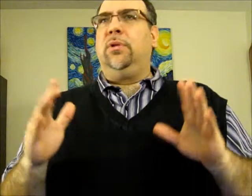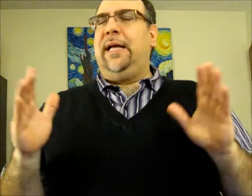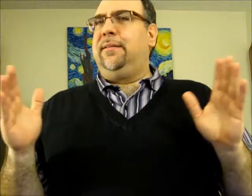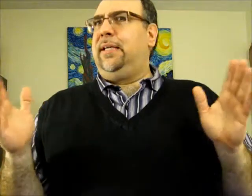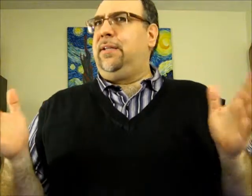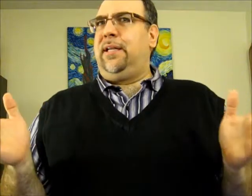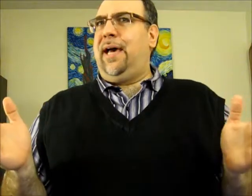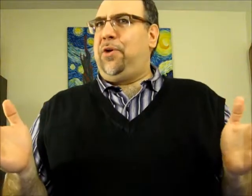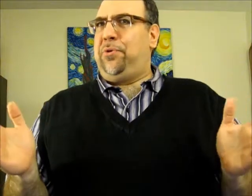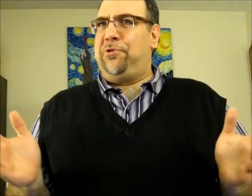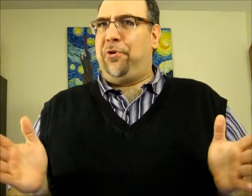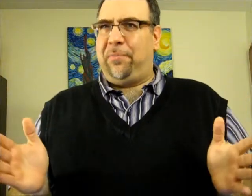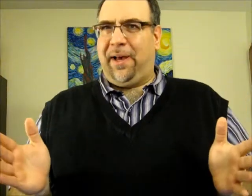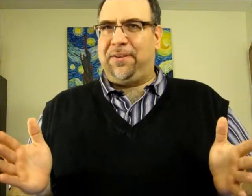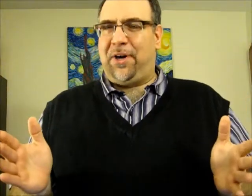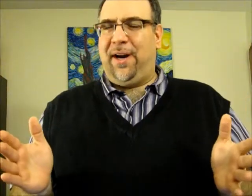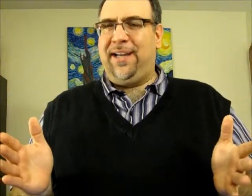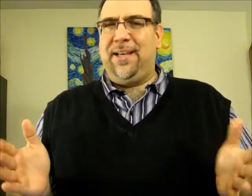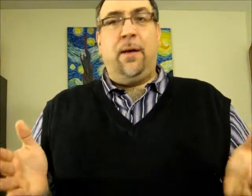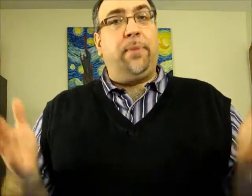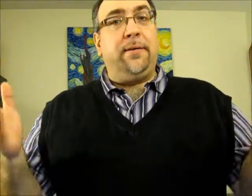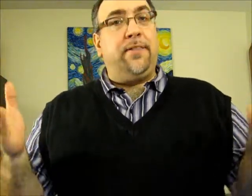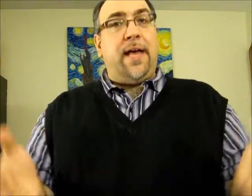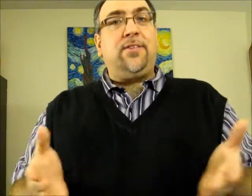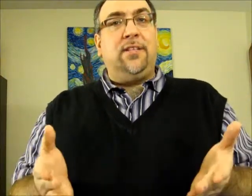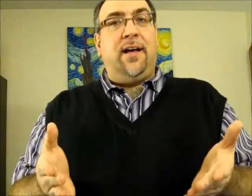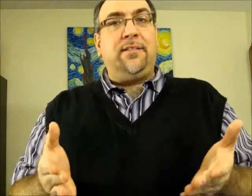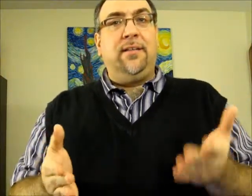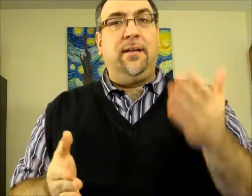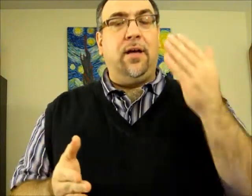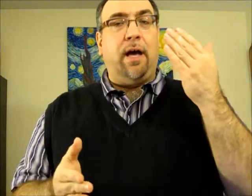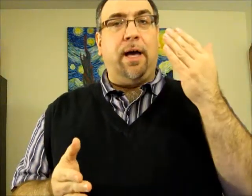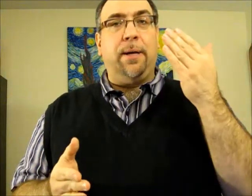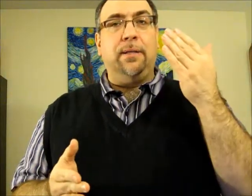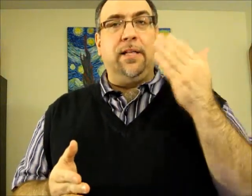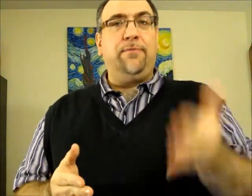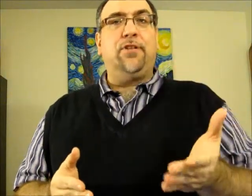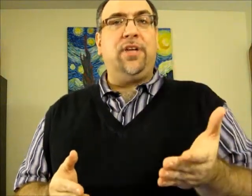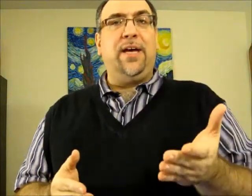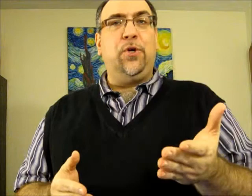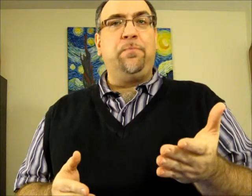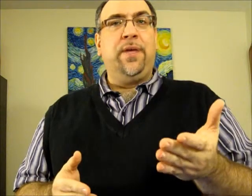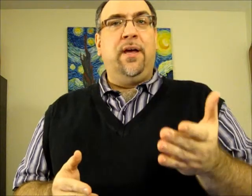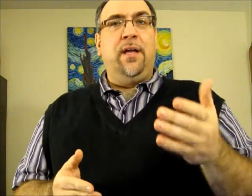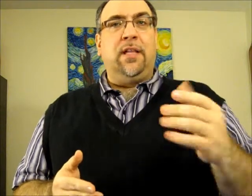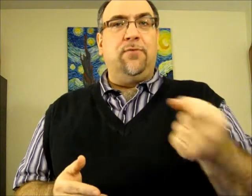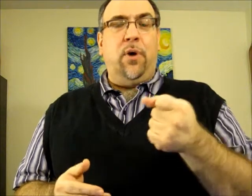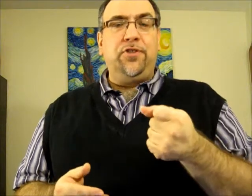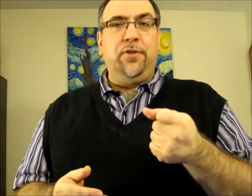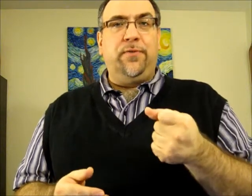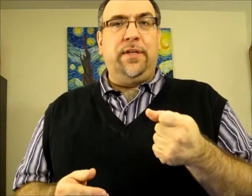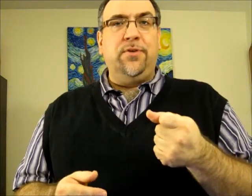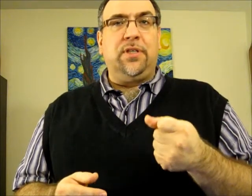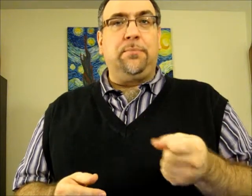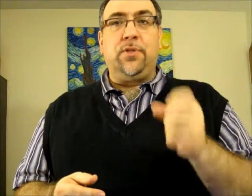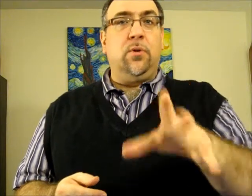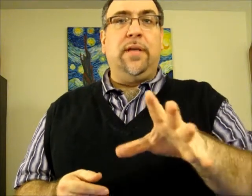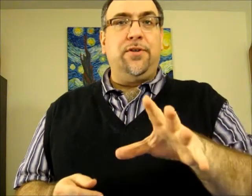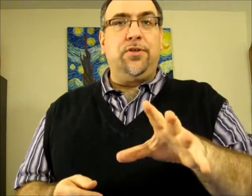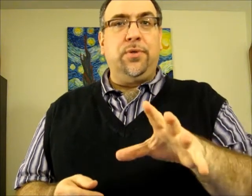out there that I don't know about, alright? But thanks a lot, love your channel, love watching your videos, and I'm so glad you're doing a